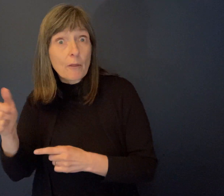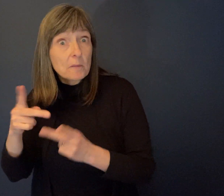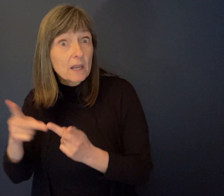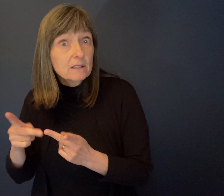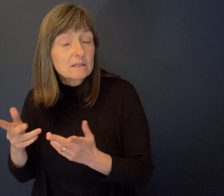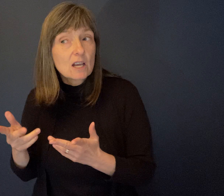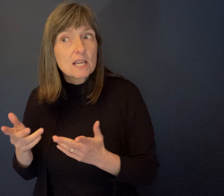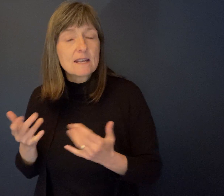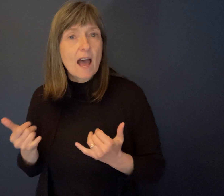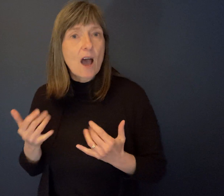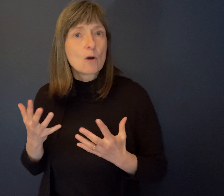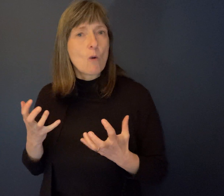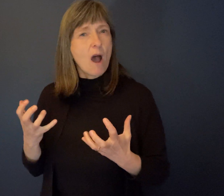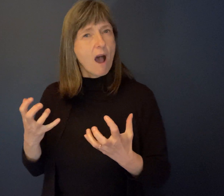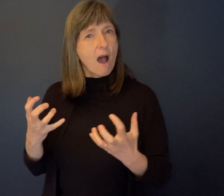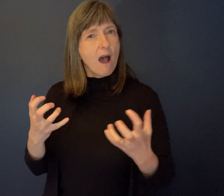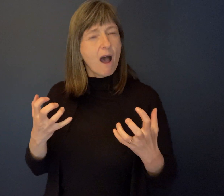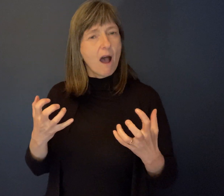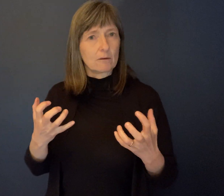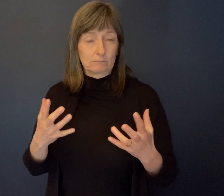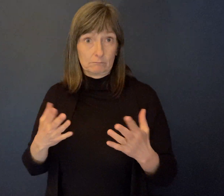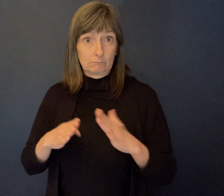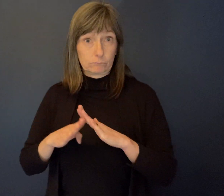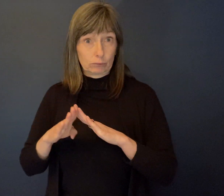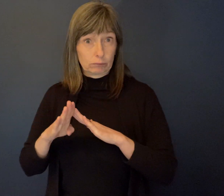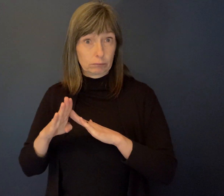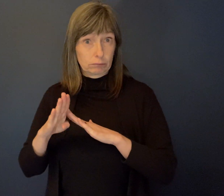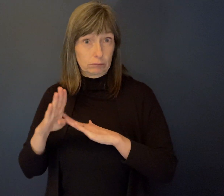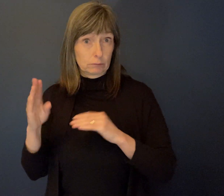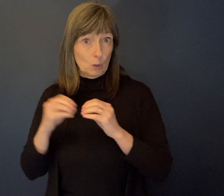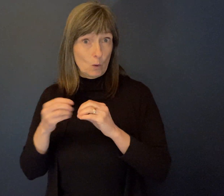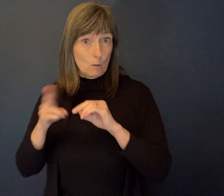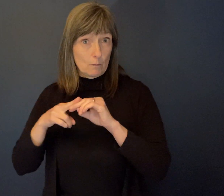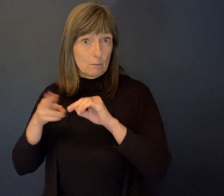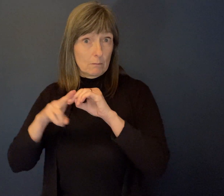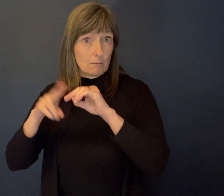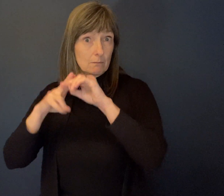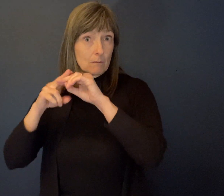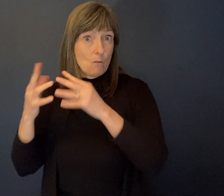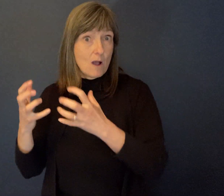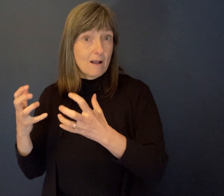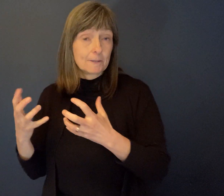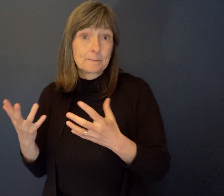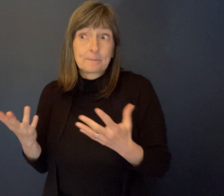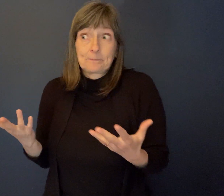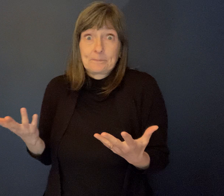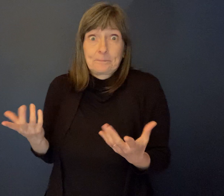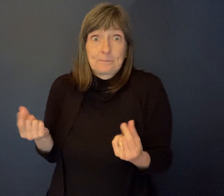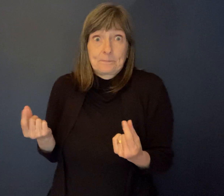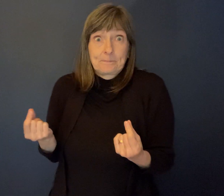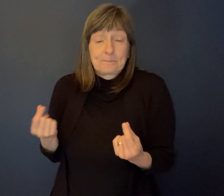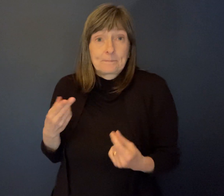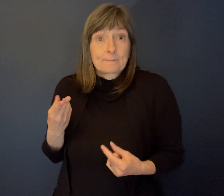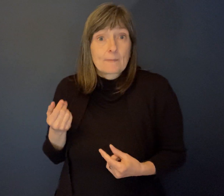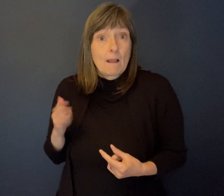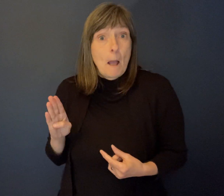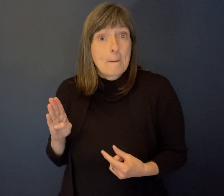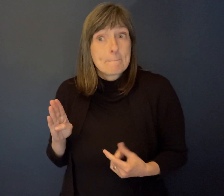of a sudden the demand just went up and up and up, which, you know, uh, had to be met. And the hub obviously was up to challenge.